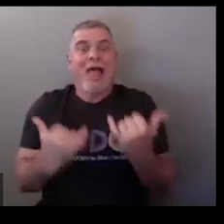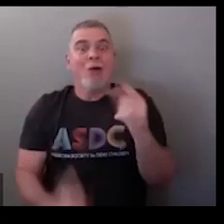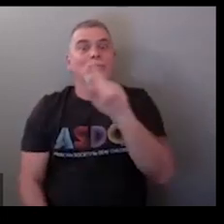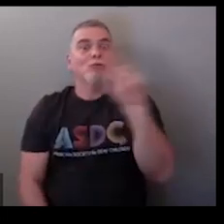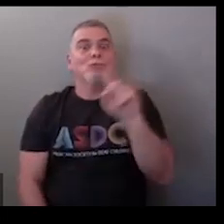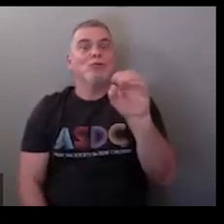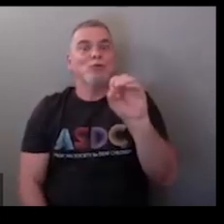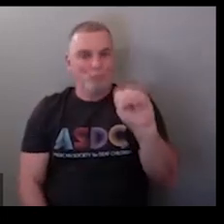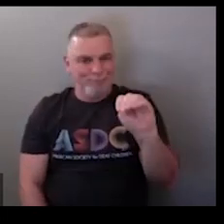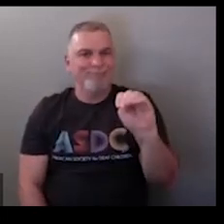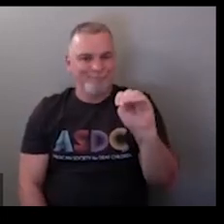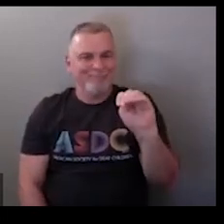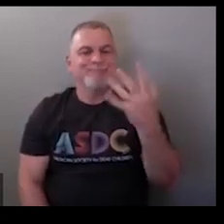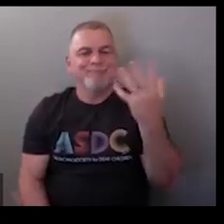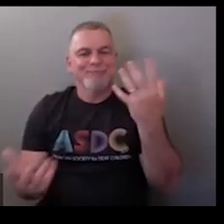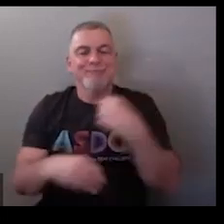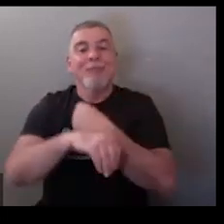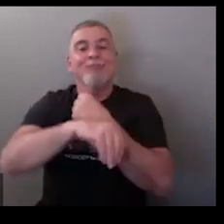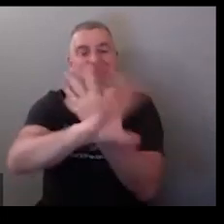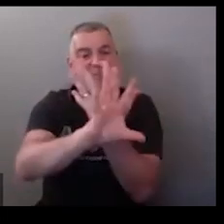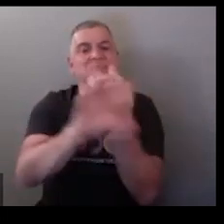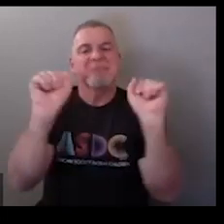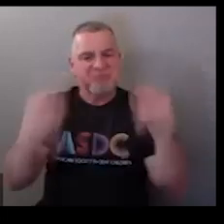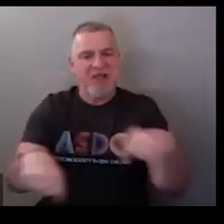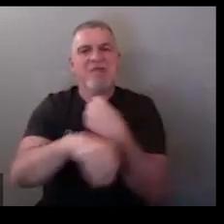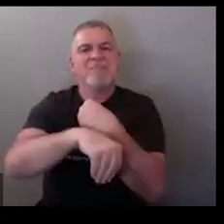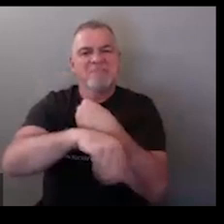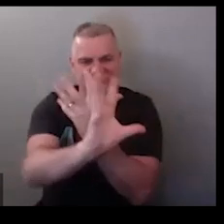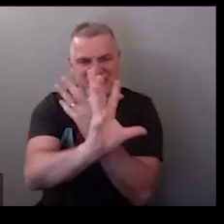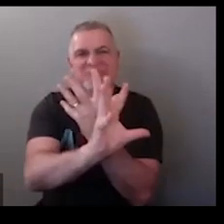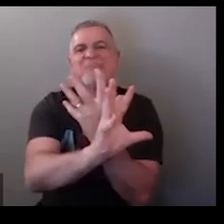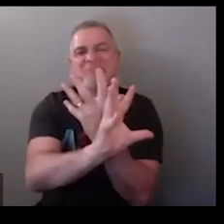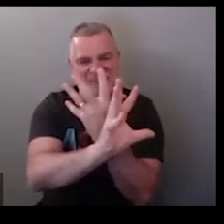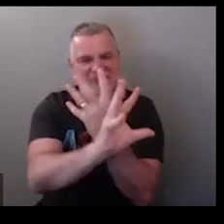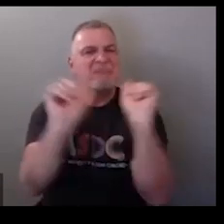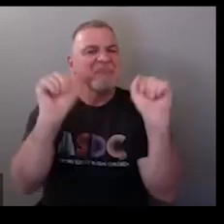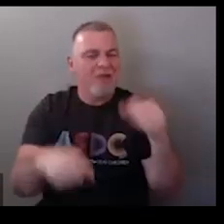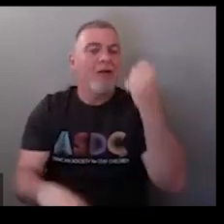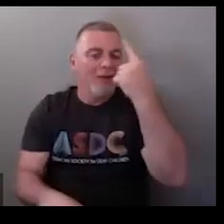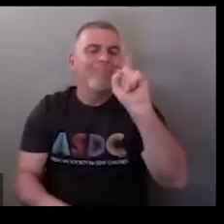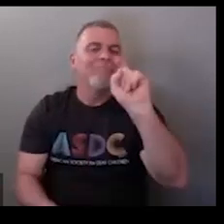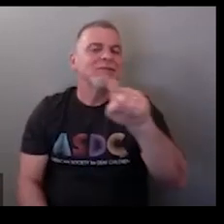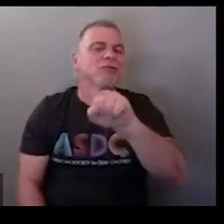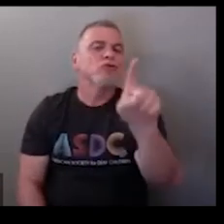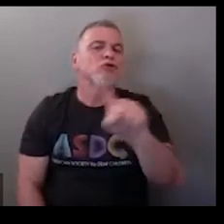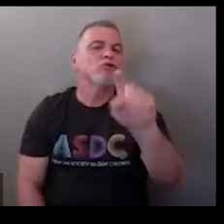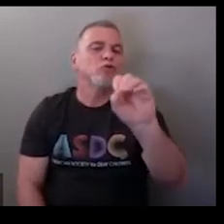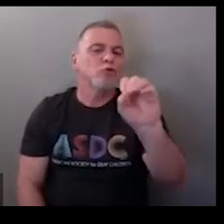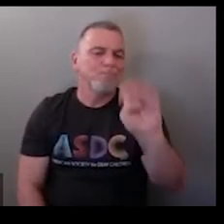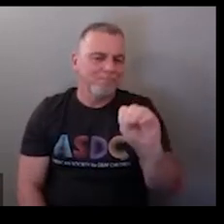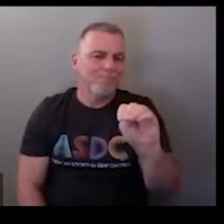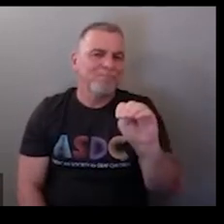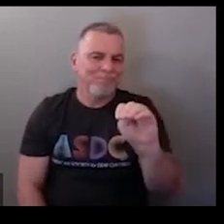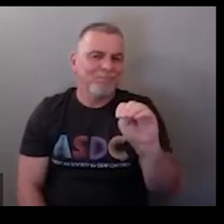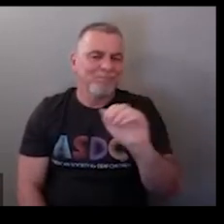now and it's a sign for video relay now we're also using this to reference doing a skype call